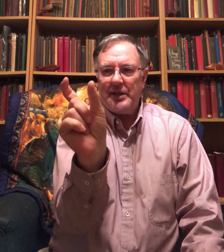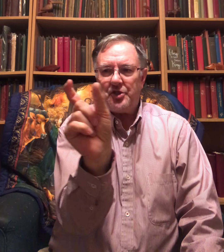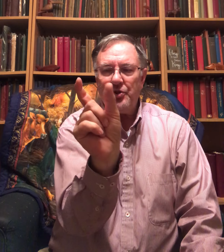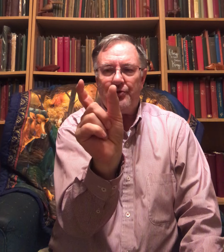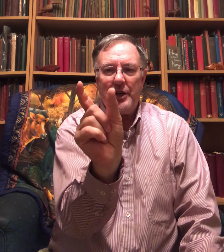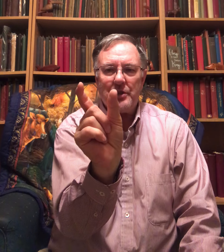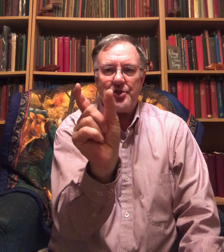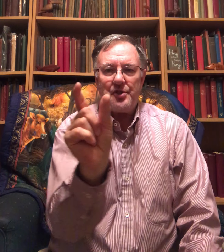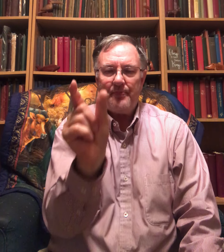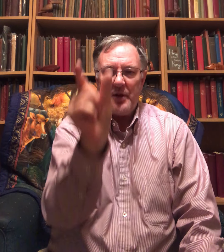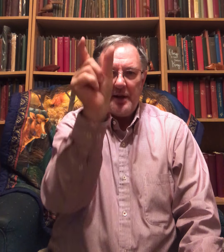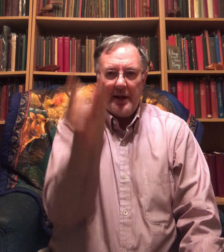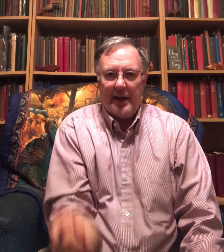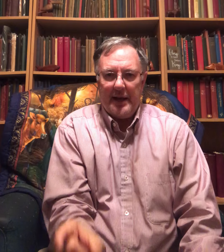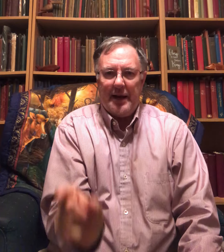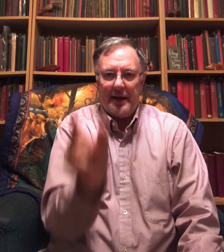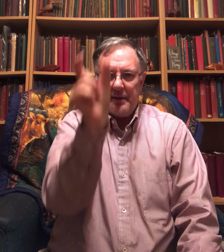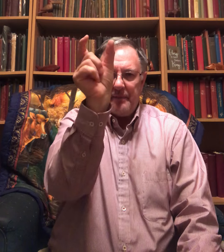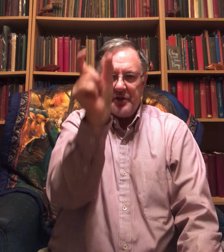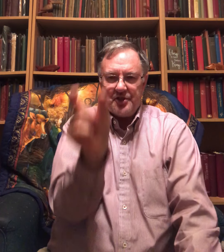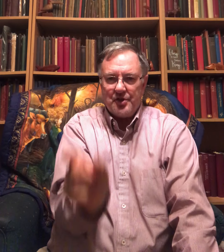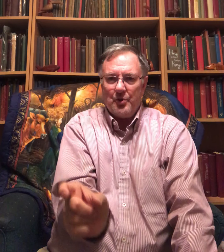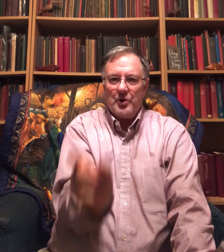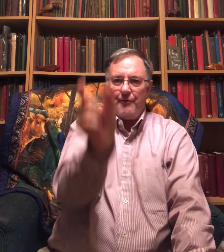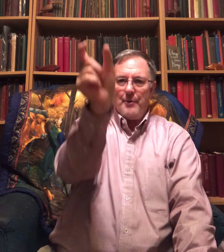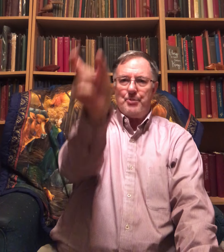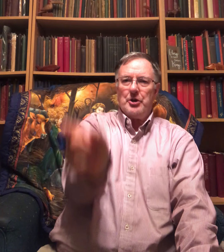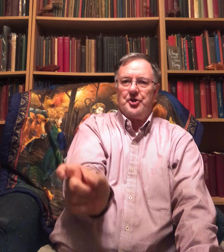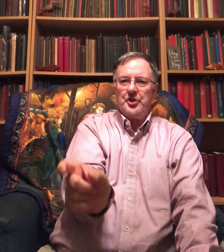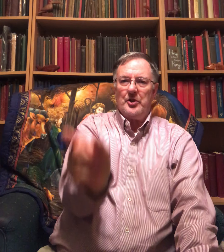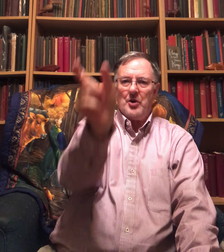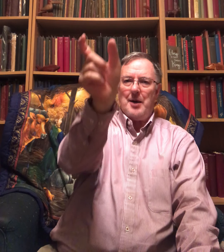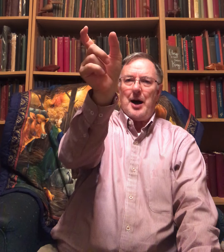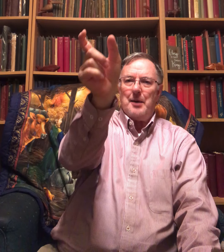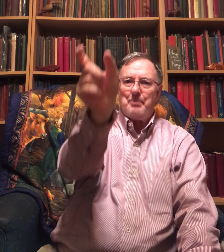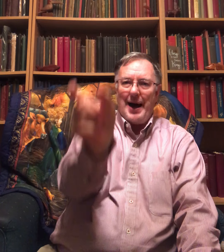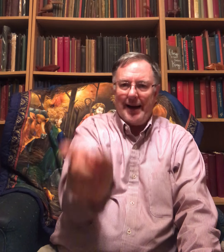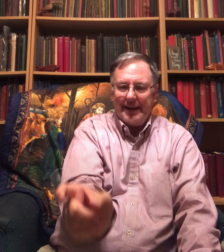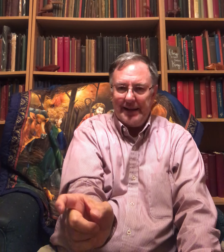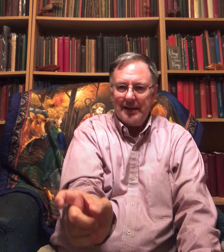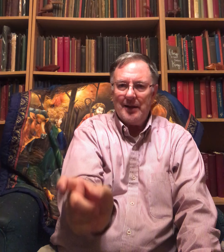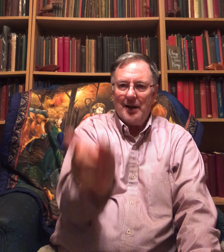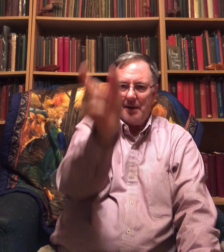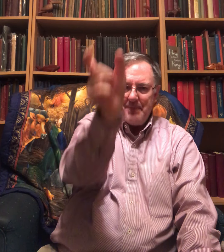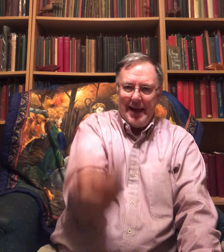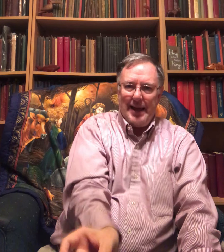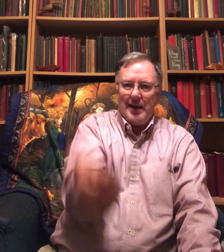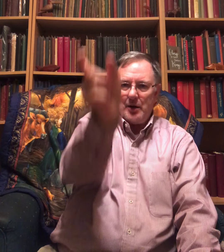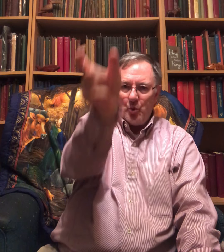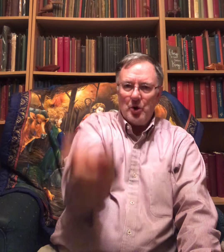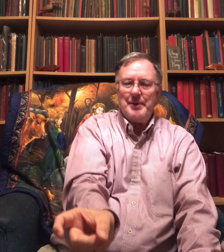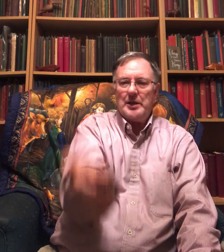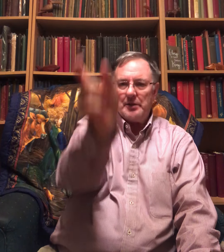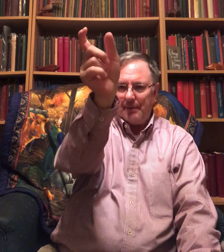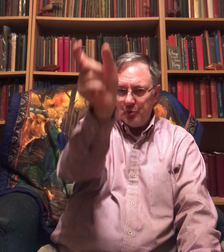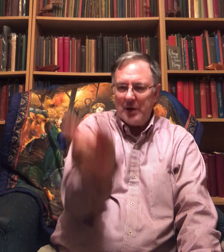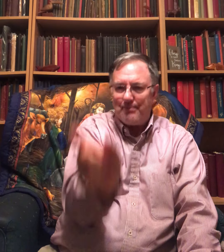these two fingers, and this is the word for person or a body, a man, a woman, one